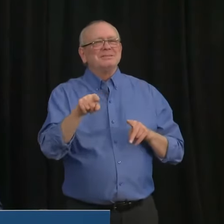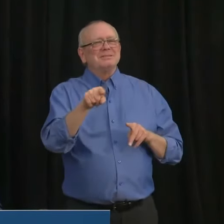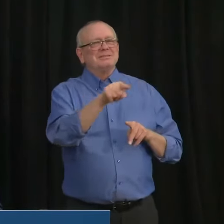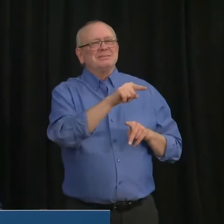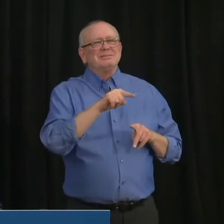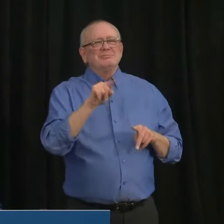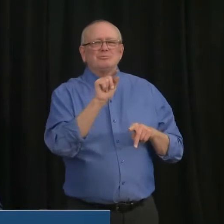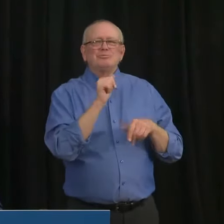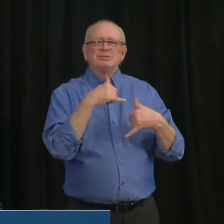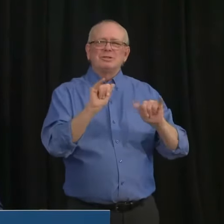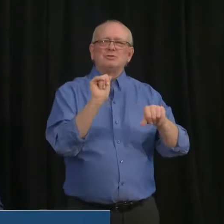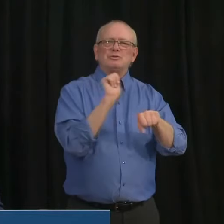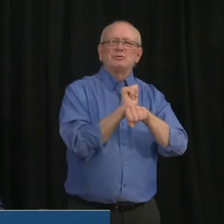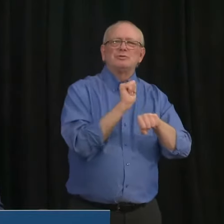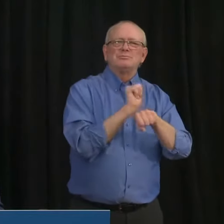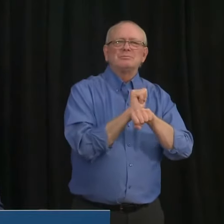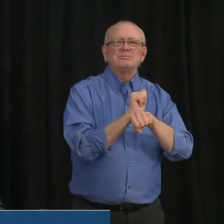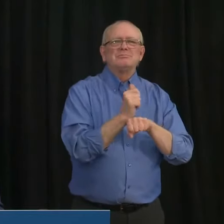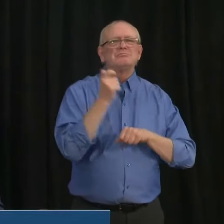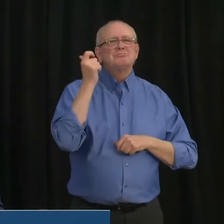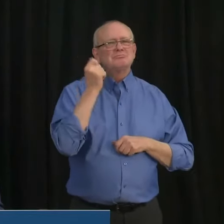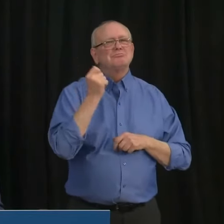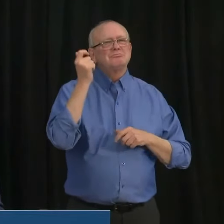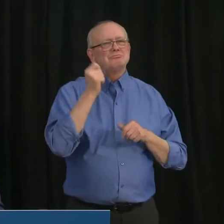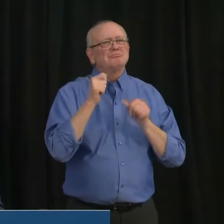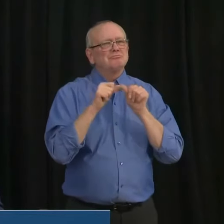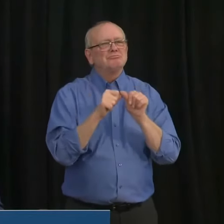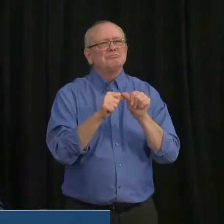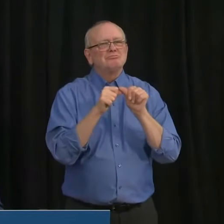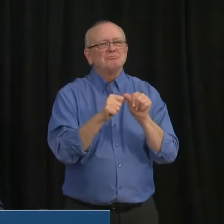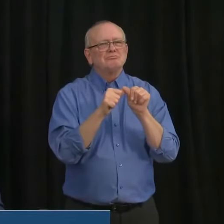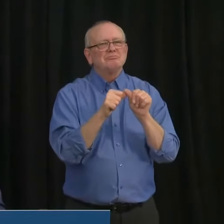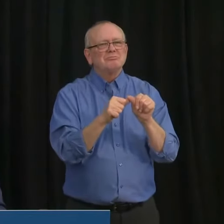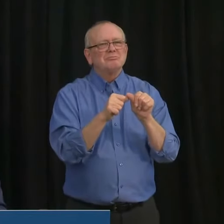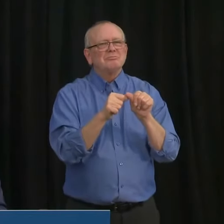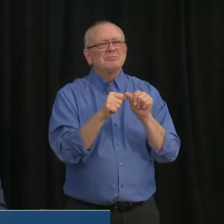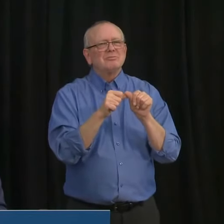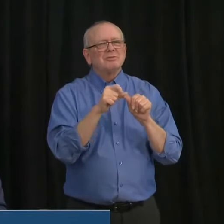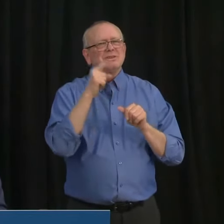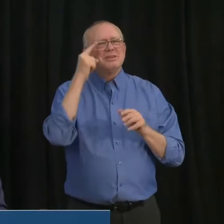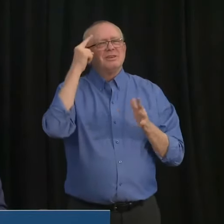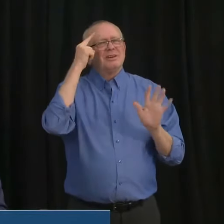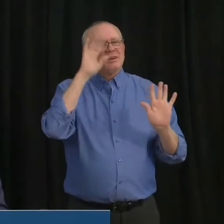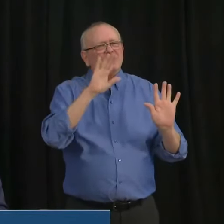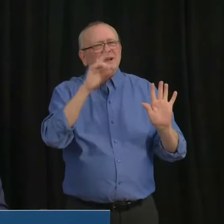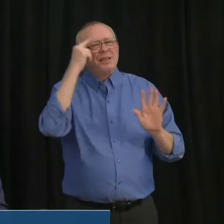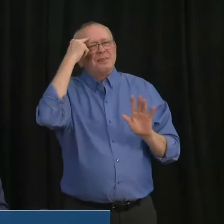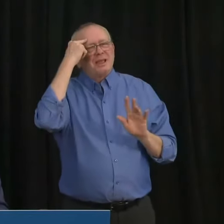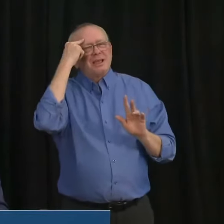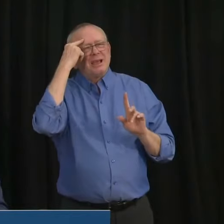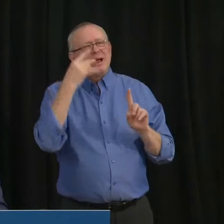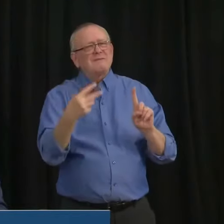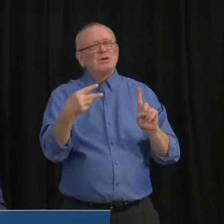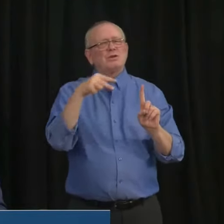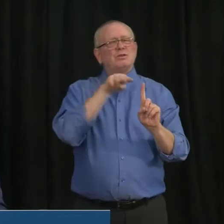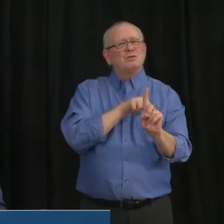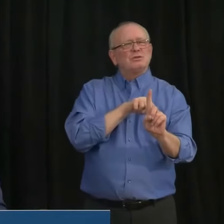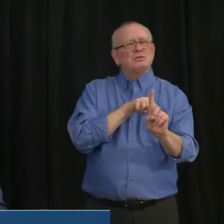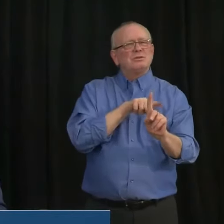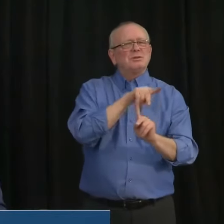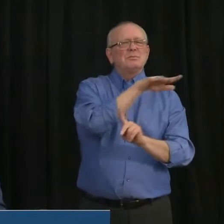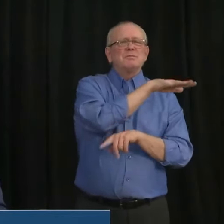government paycheck, to think for a moment about those individuals whose entire